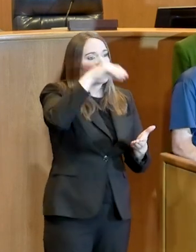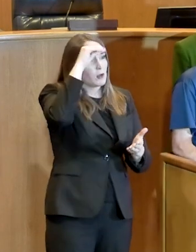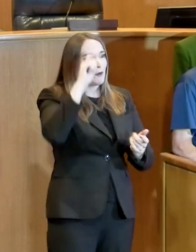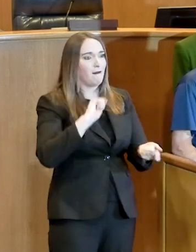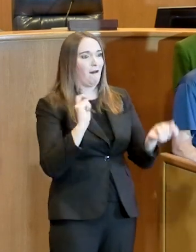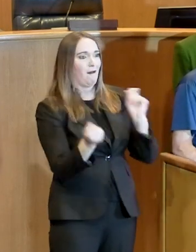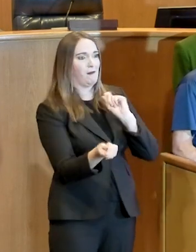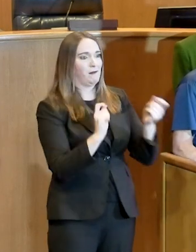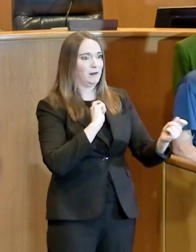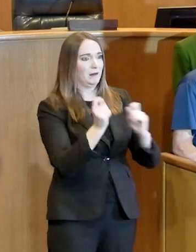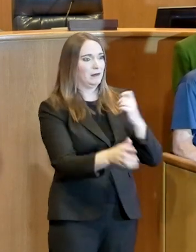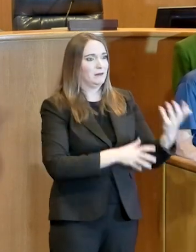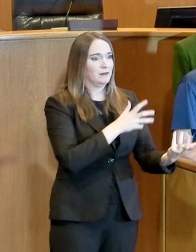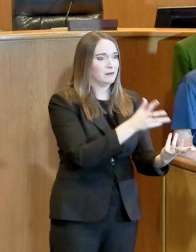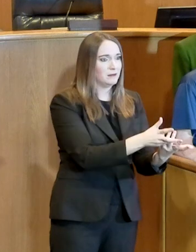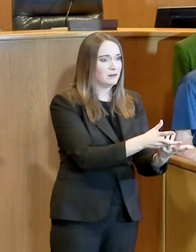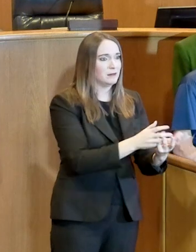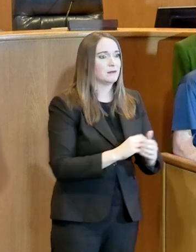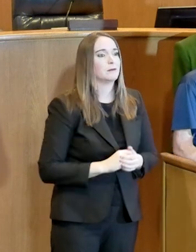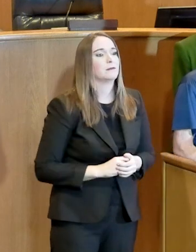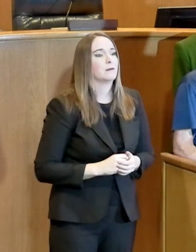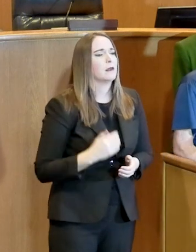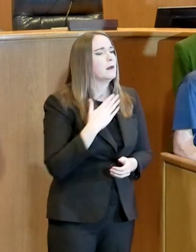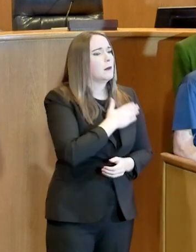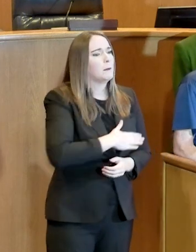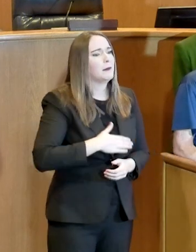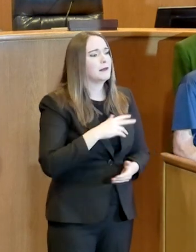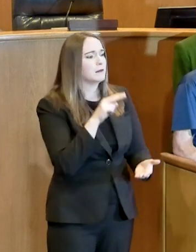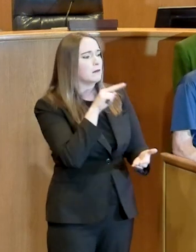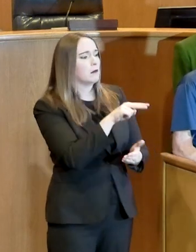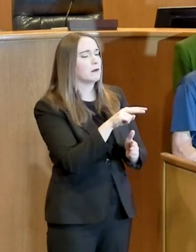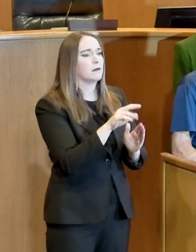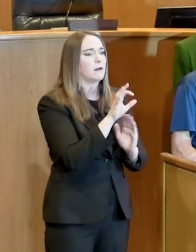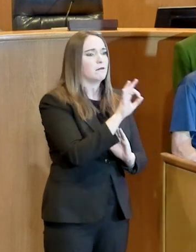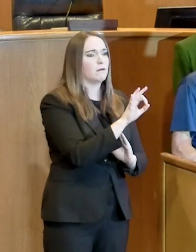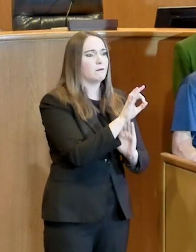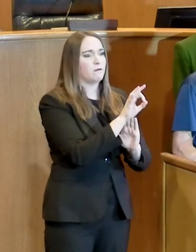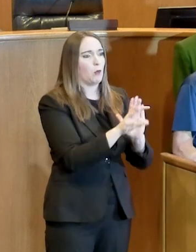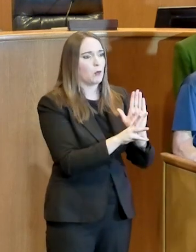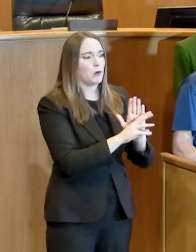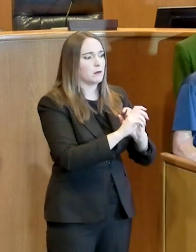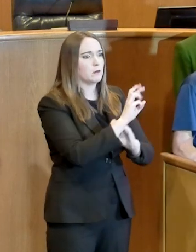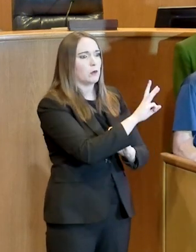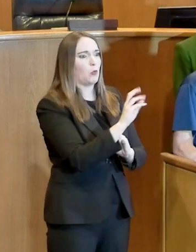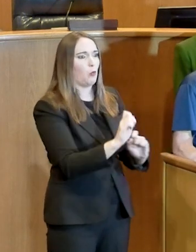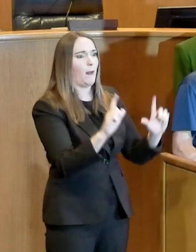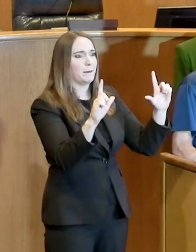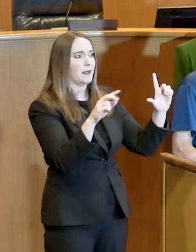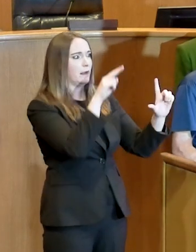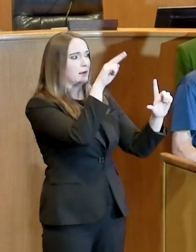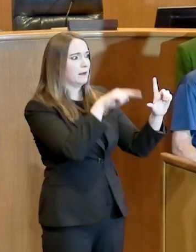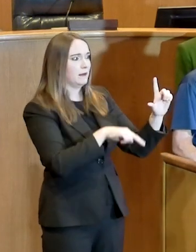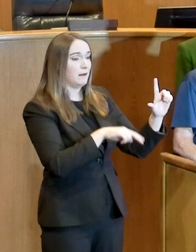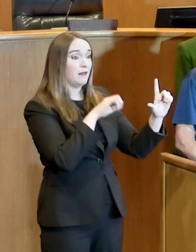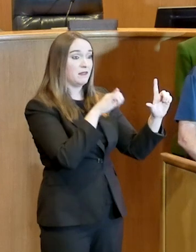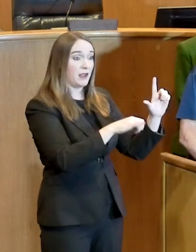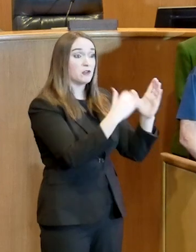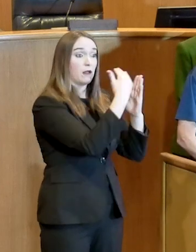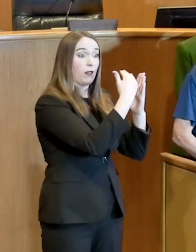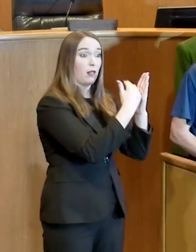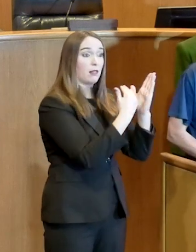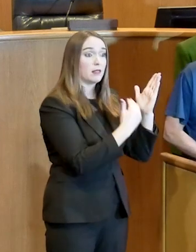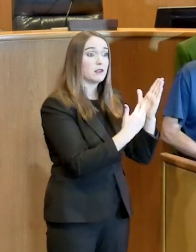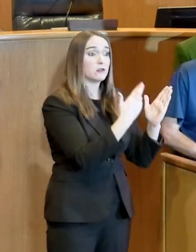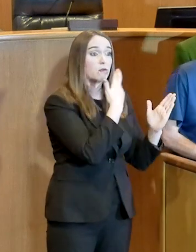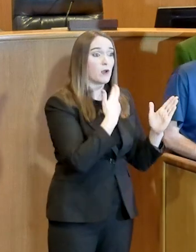go to the Fort Worth website. Visit Fort Worth. They've got a list of restaurants that are remaining open, and that's still fluid. It's changing all the